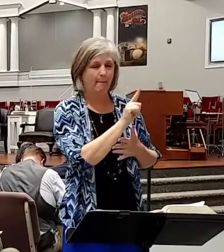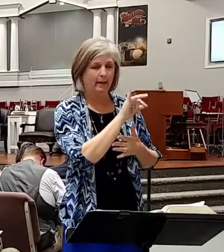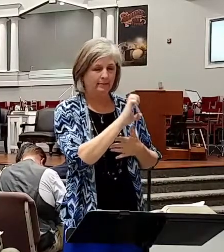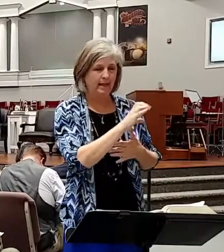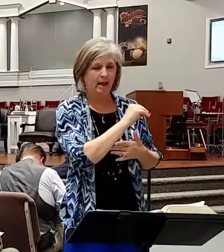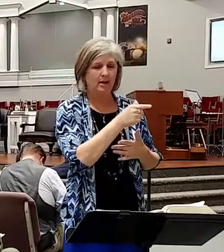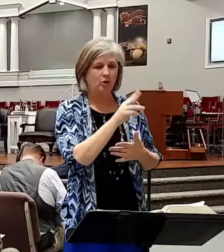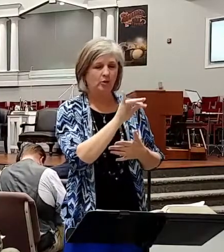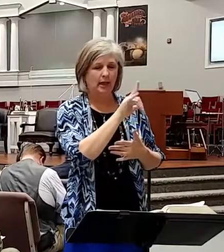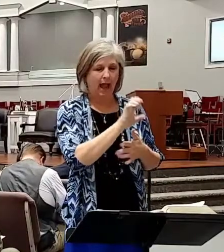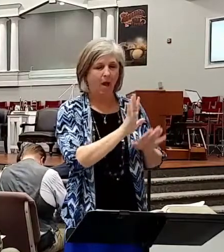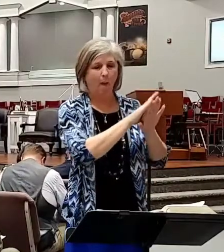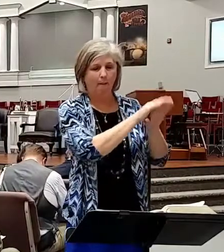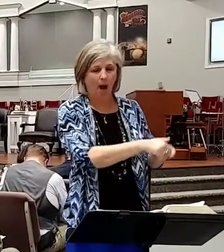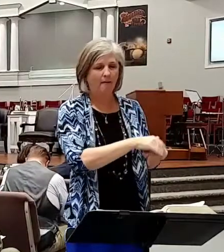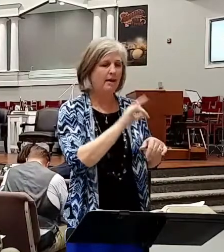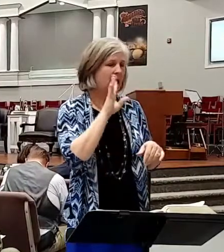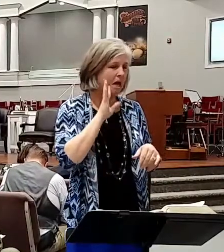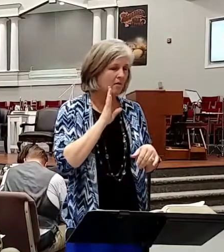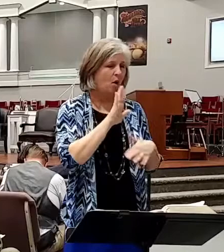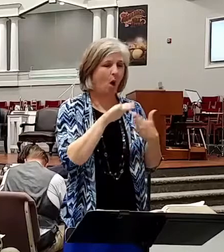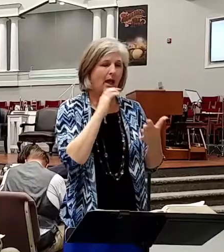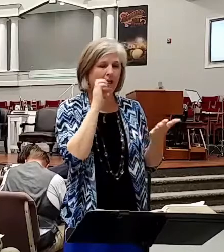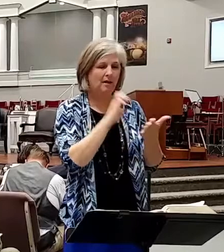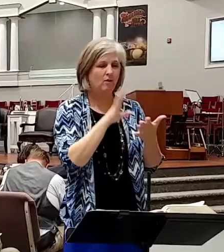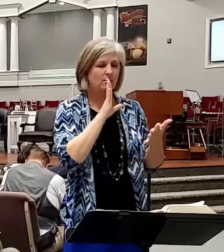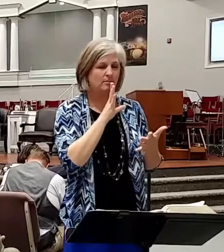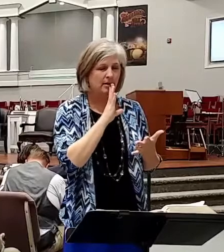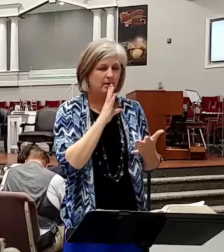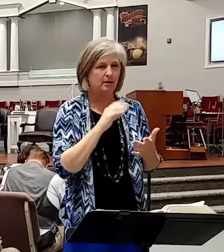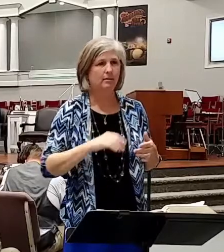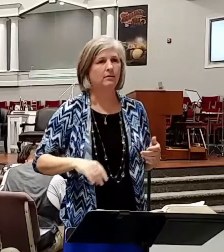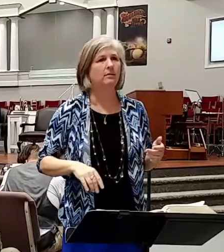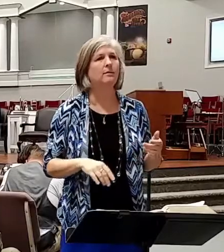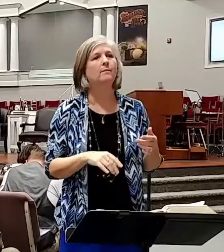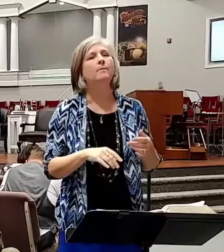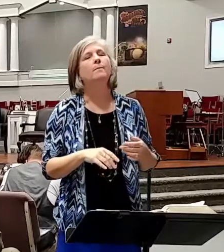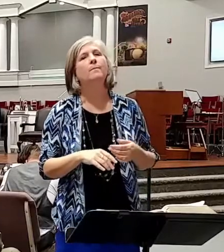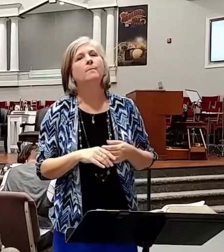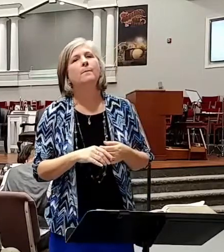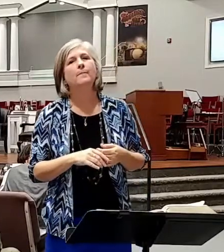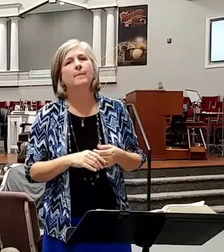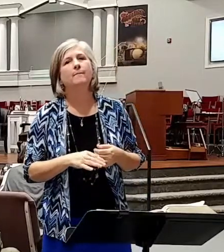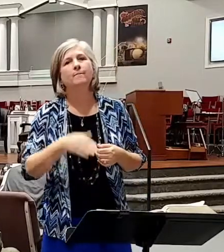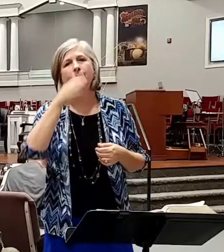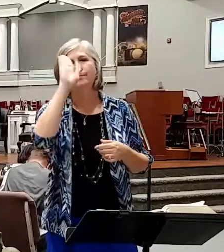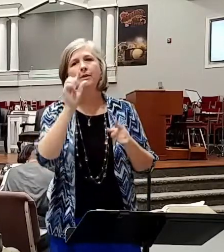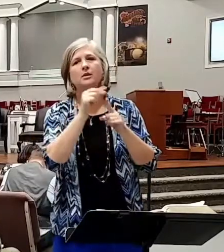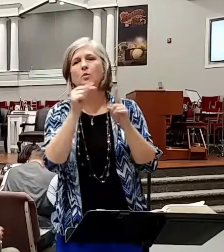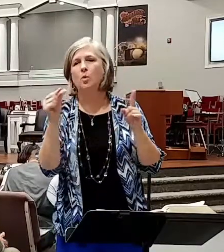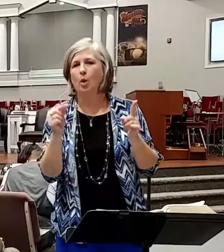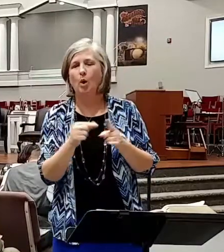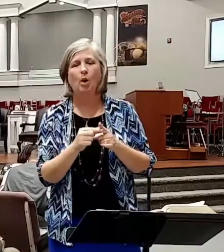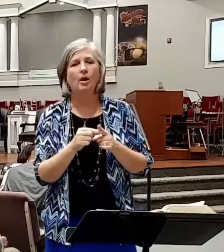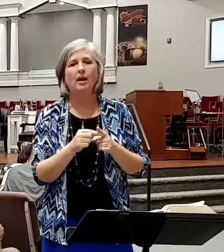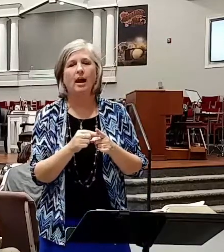hypocrisies and envies and all evil speaking God's word is not a static thing